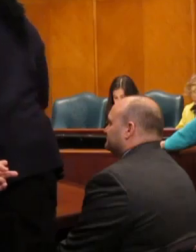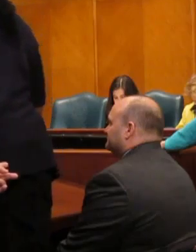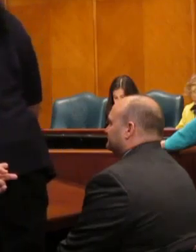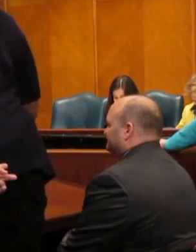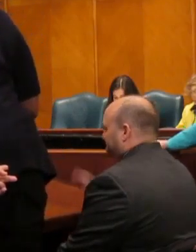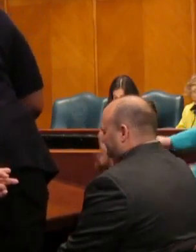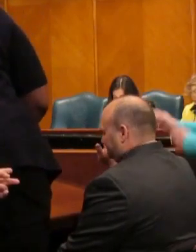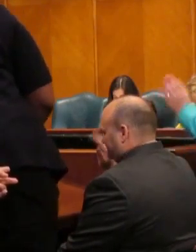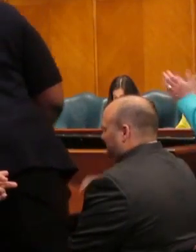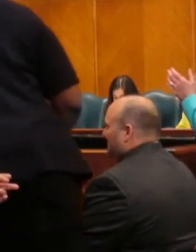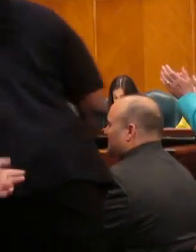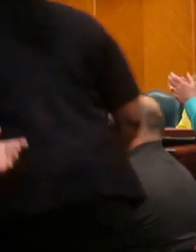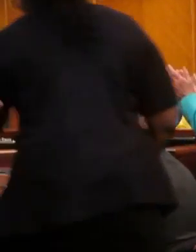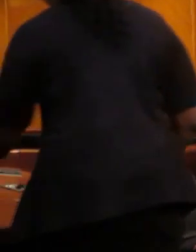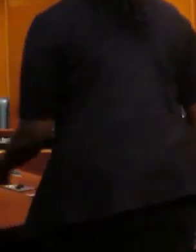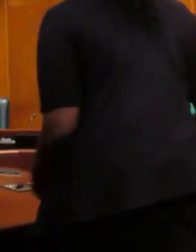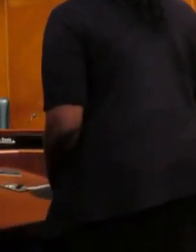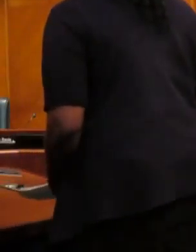Whitehead.